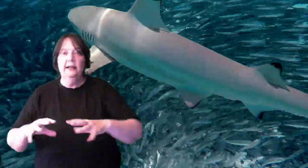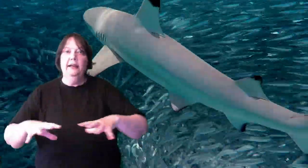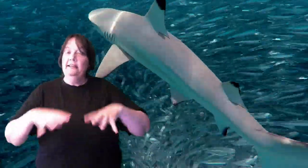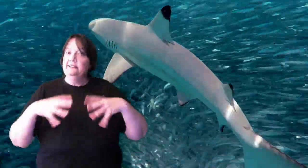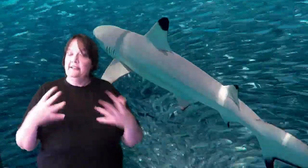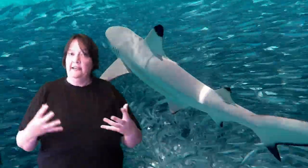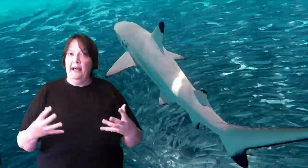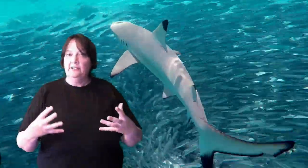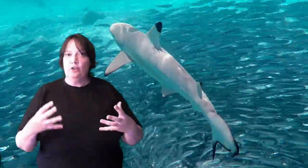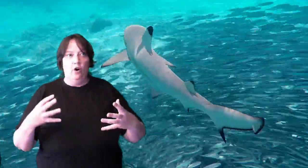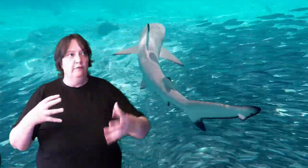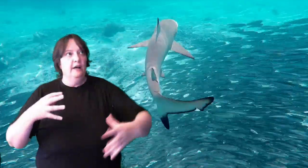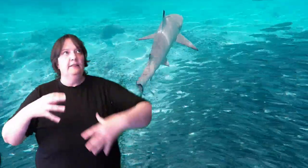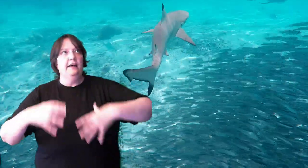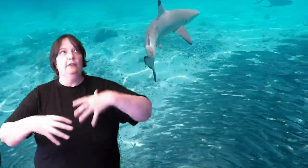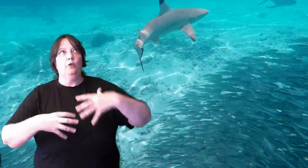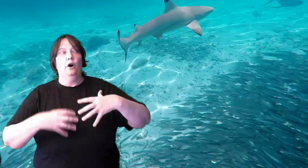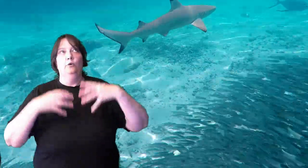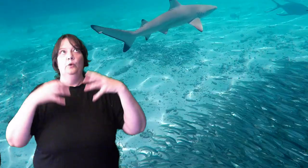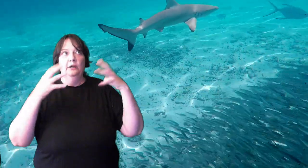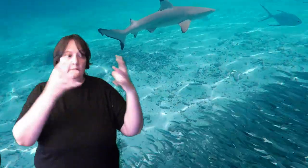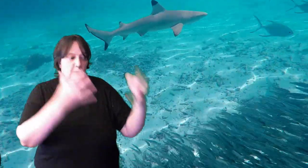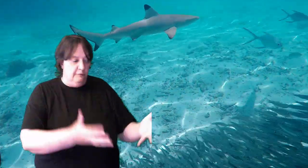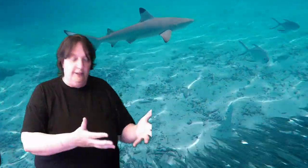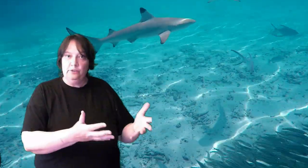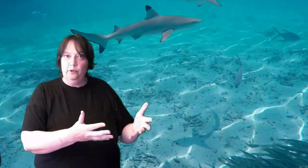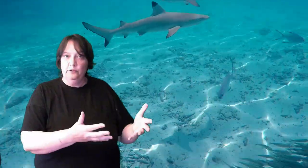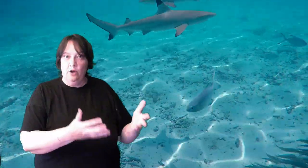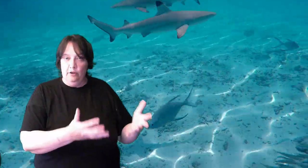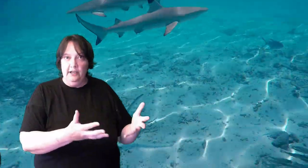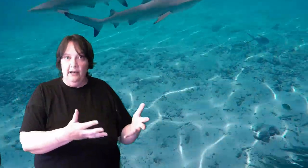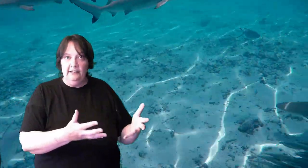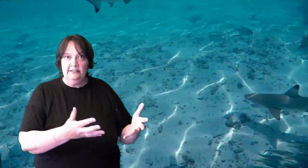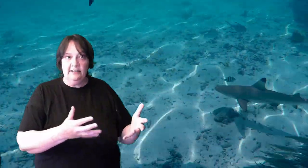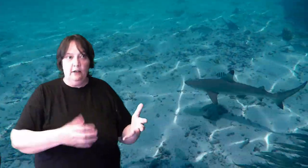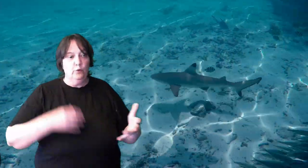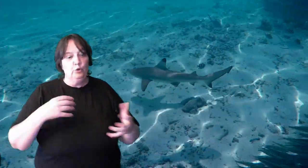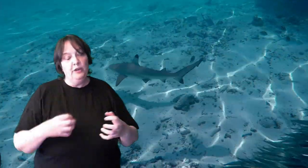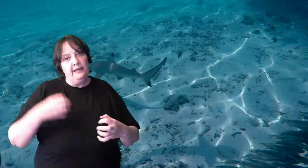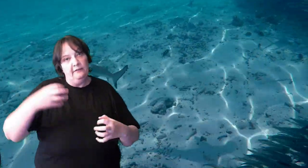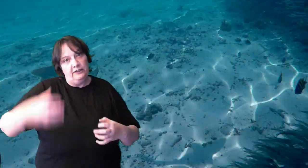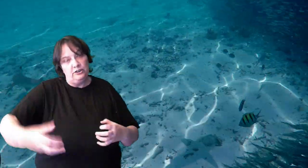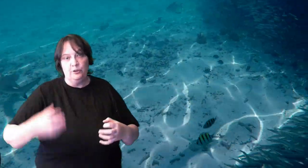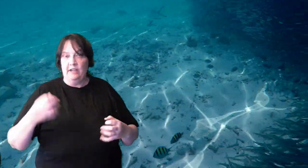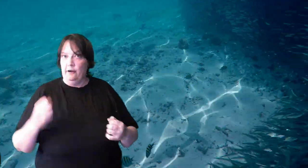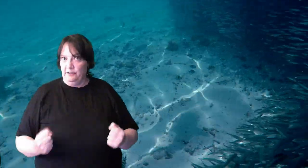Is it a case of they grow vegetables on the island itself or do they get vegetables out of the